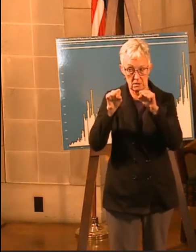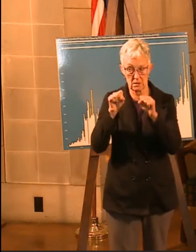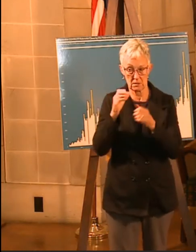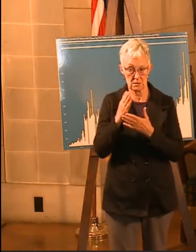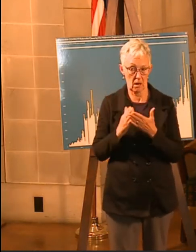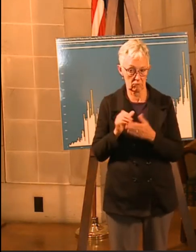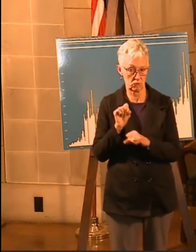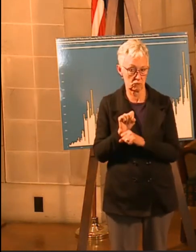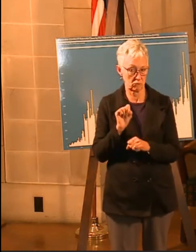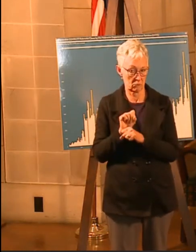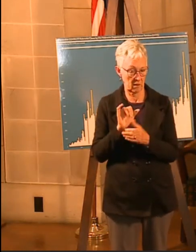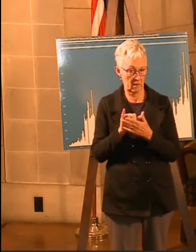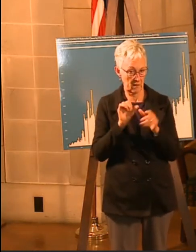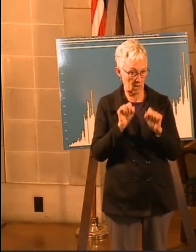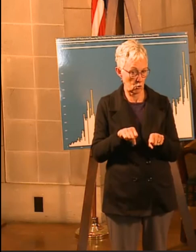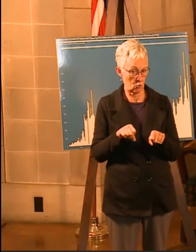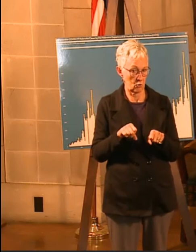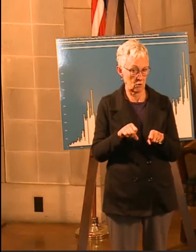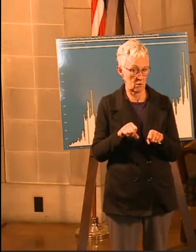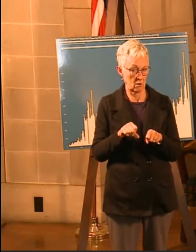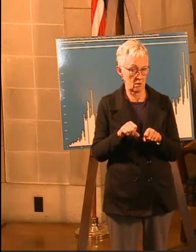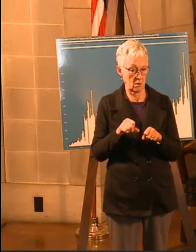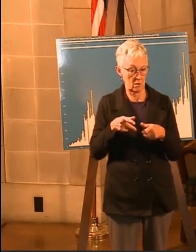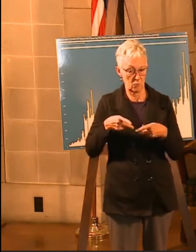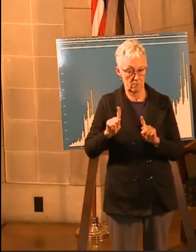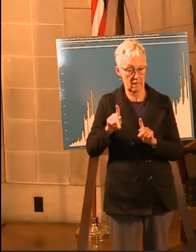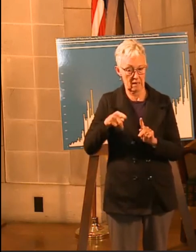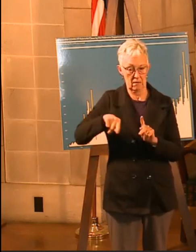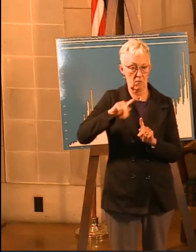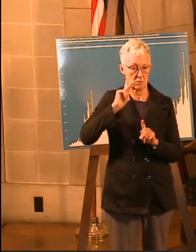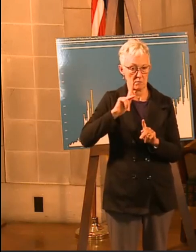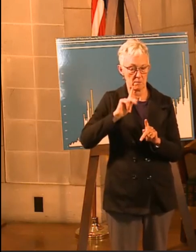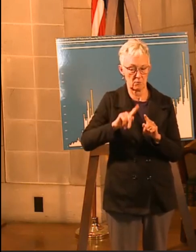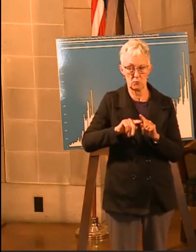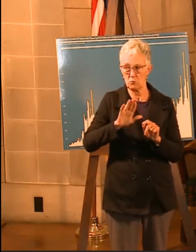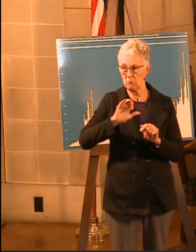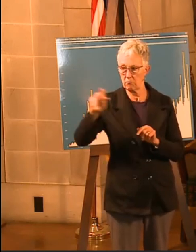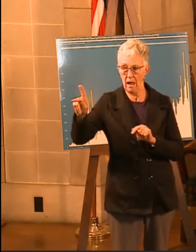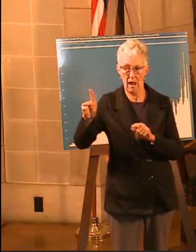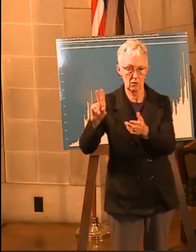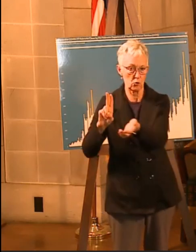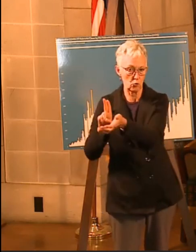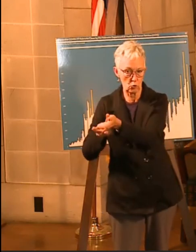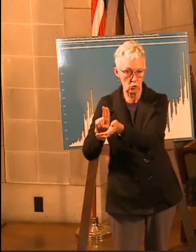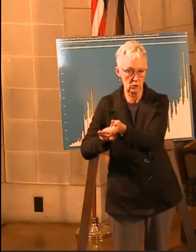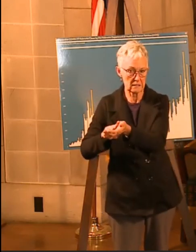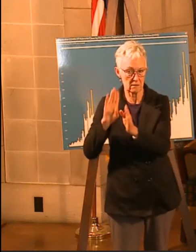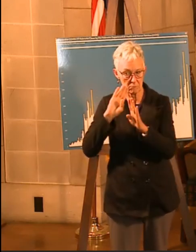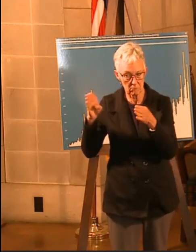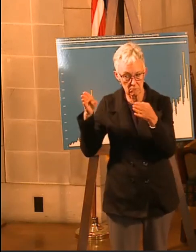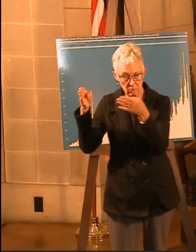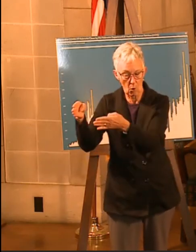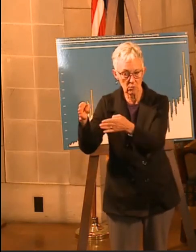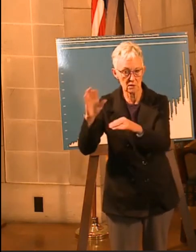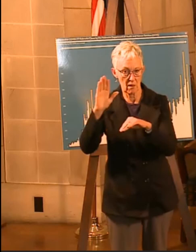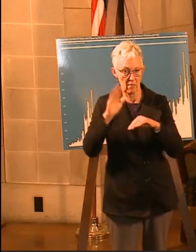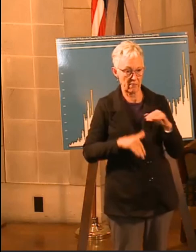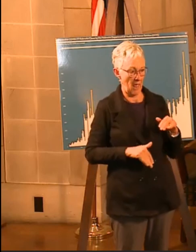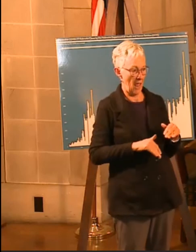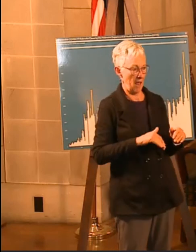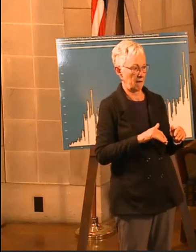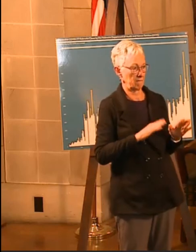they could do in a hospital that take away maybe some of the skilled nursing abuse, guess?